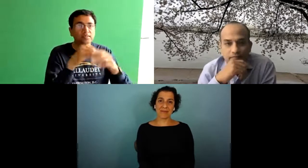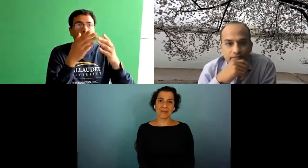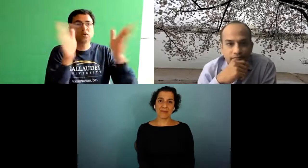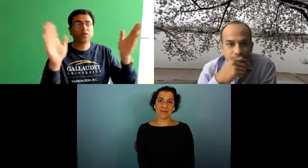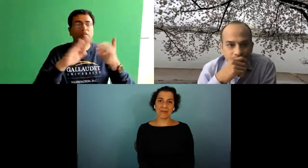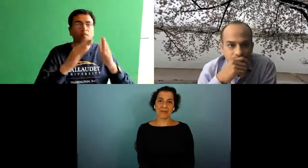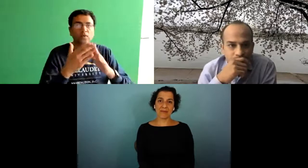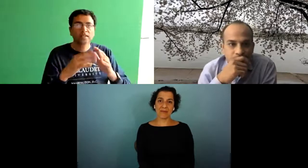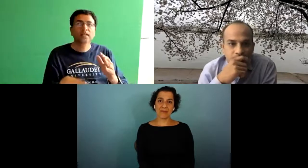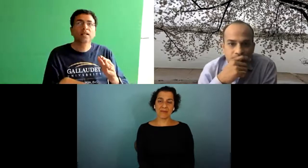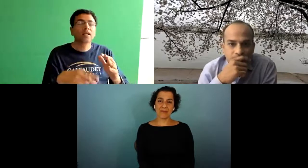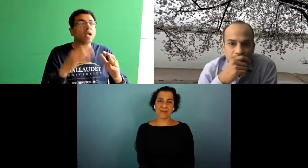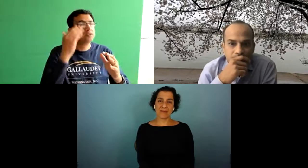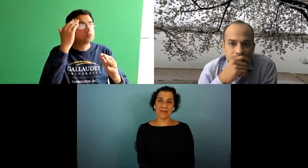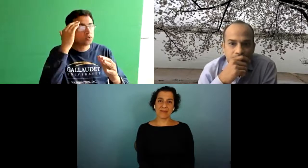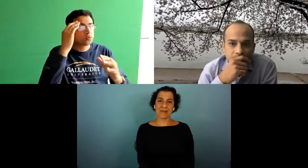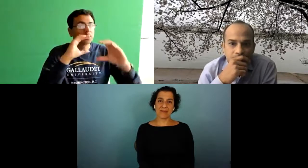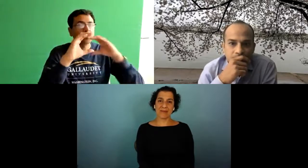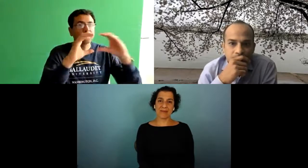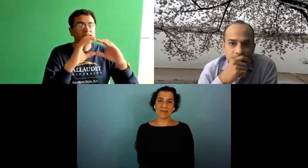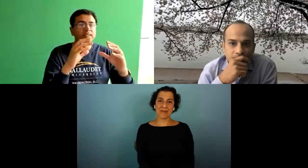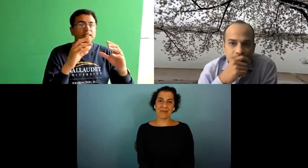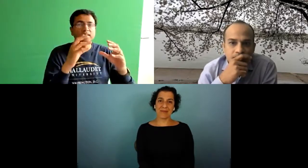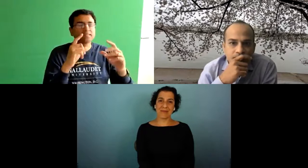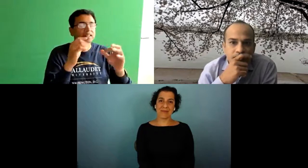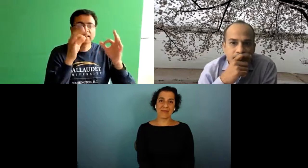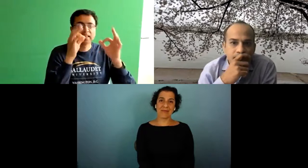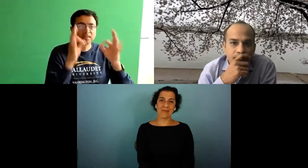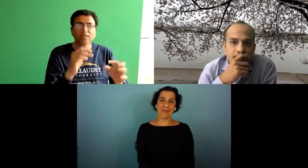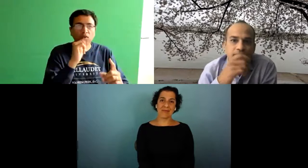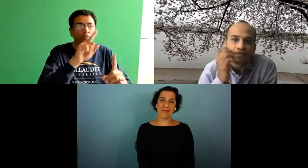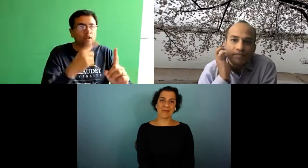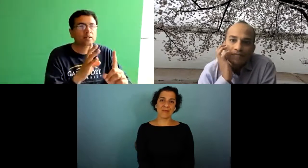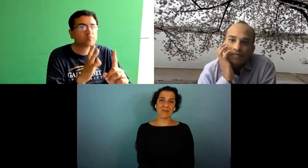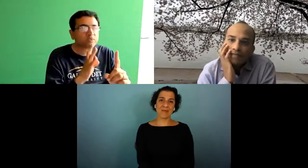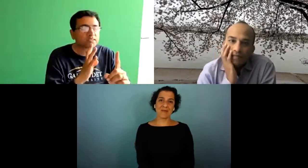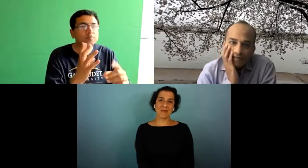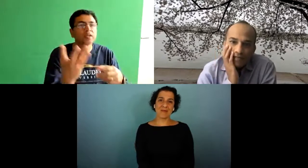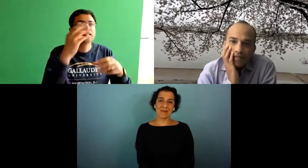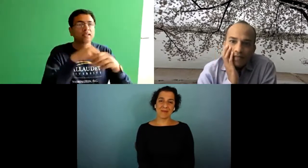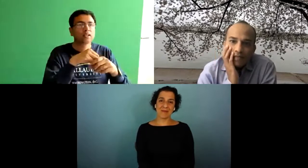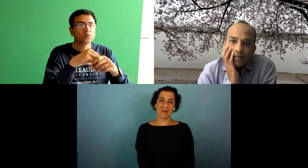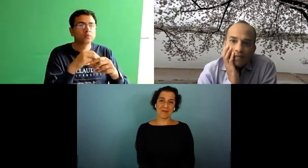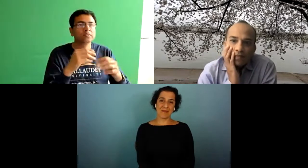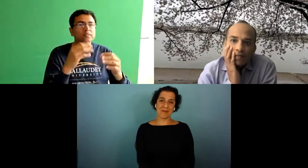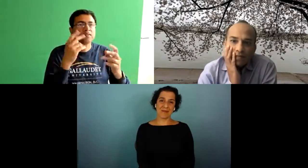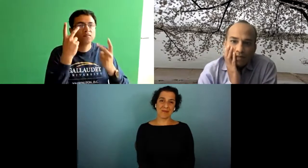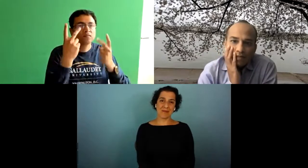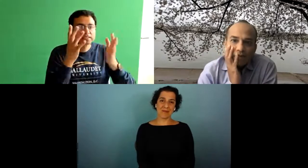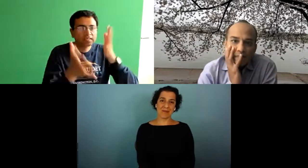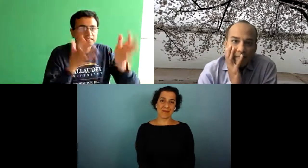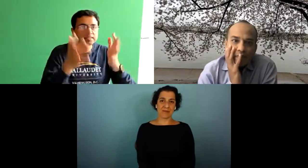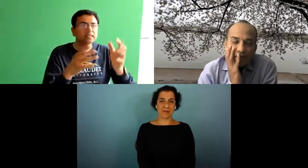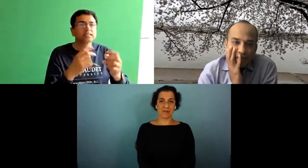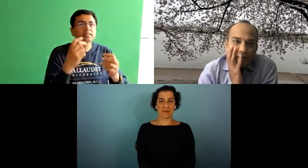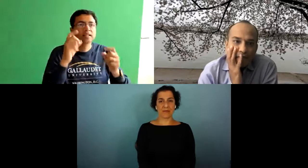applied technologies um and ways in which it might apply to the broader community or society definitely i think this is not just